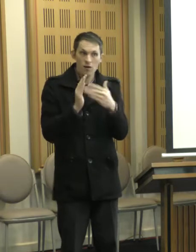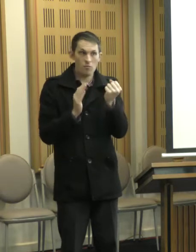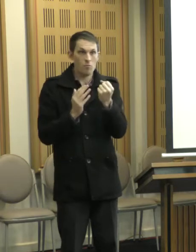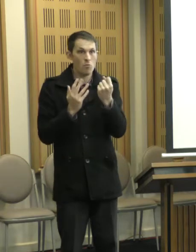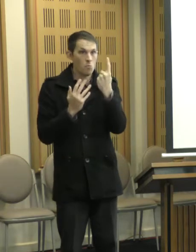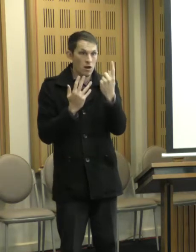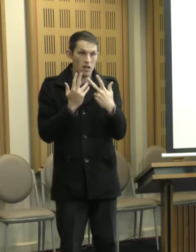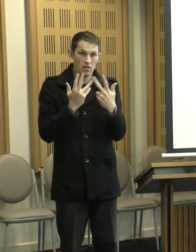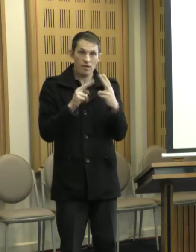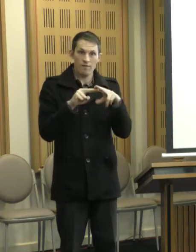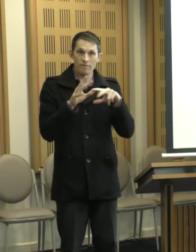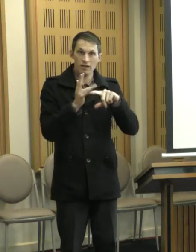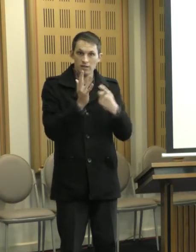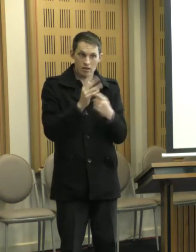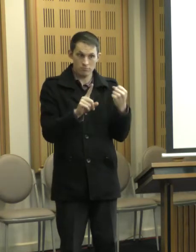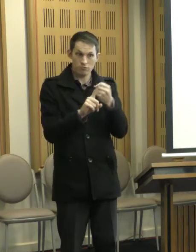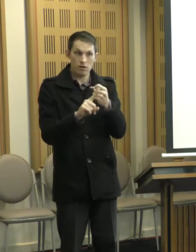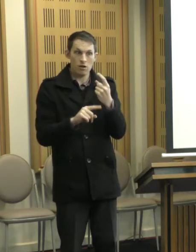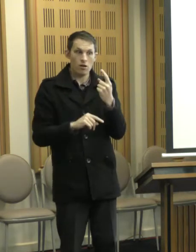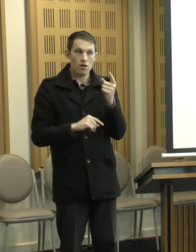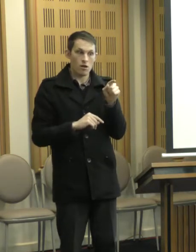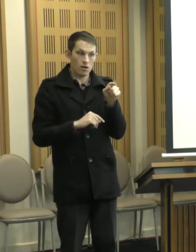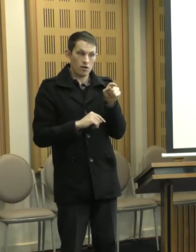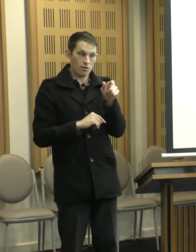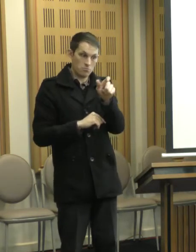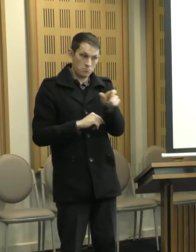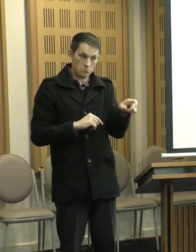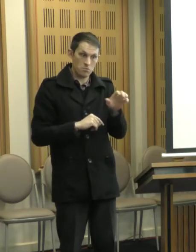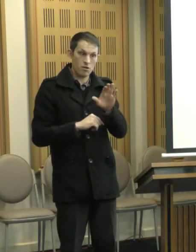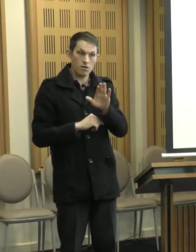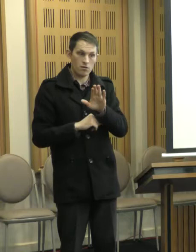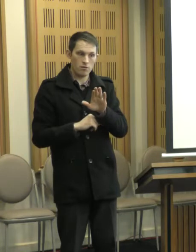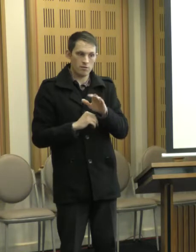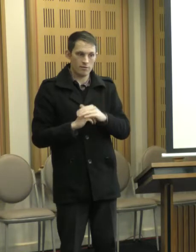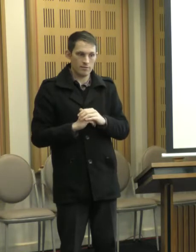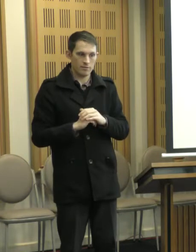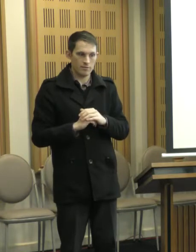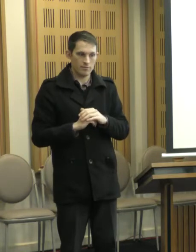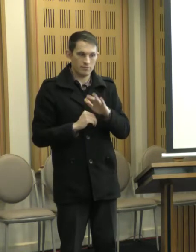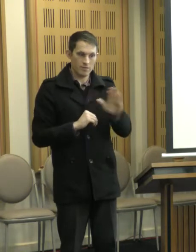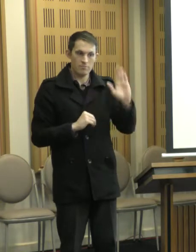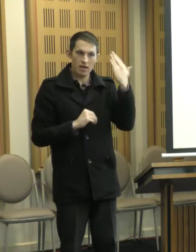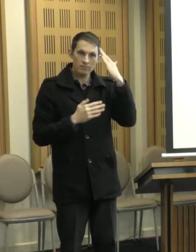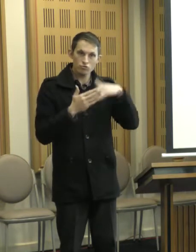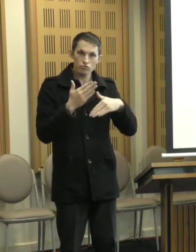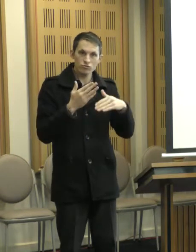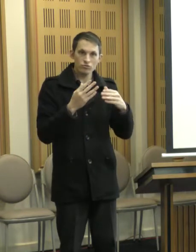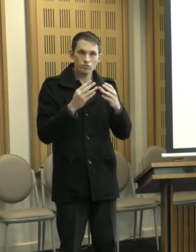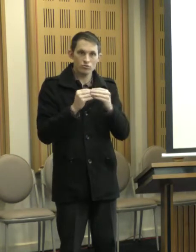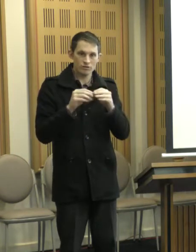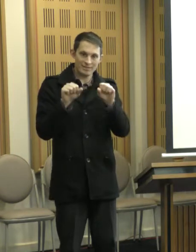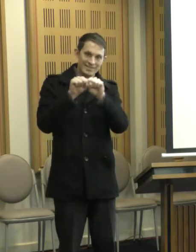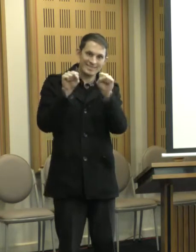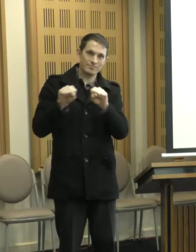factor is the, the past experiences of, of the systems and children. So,